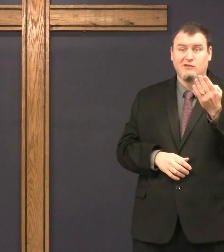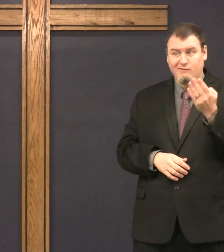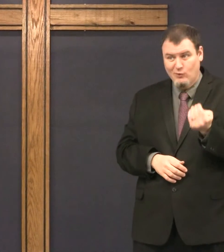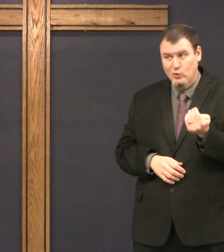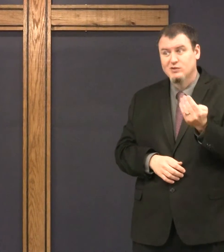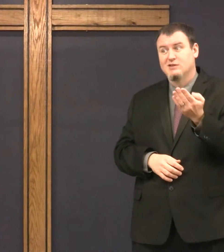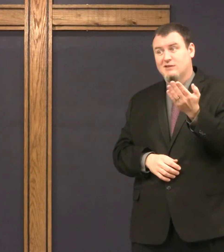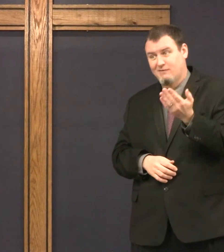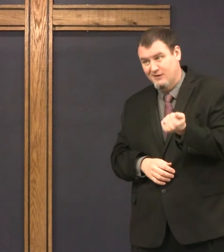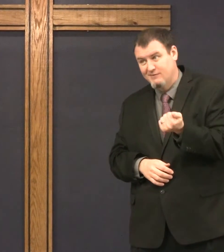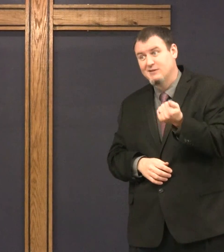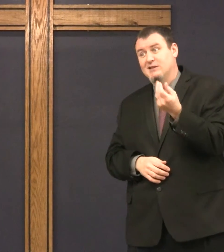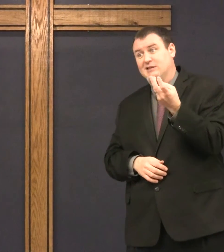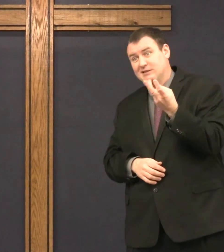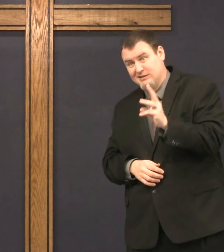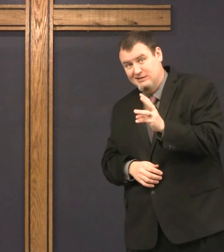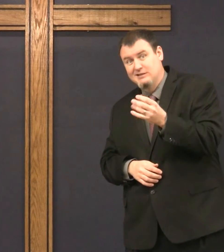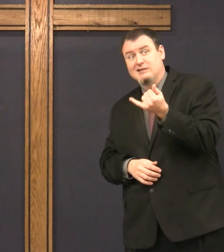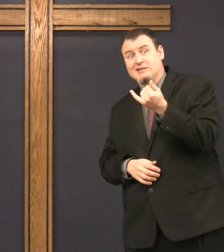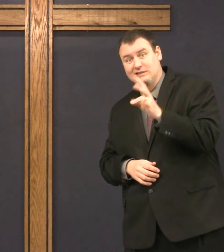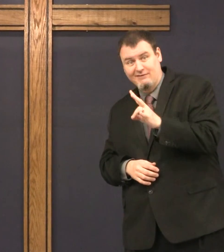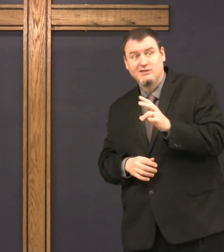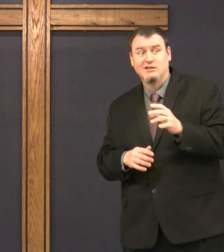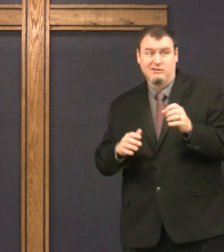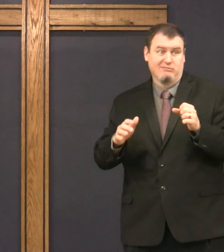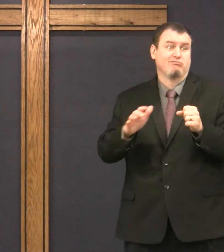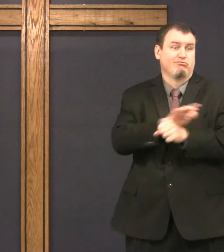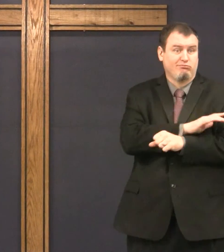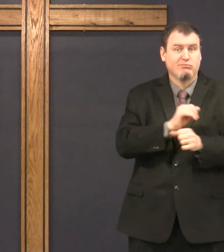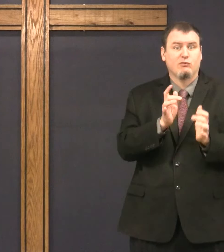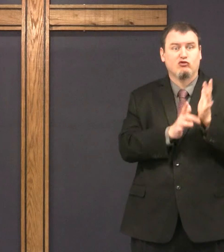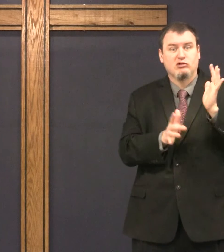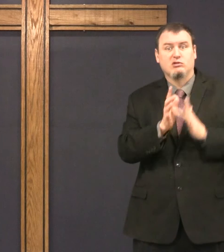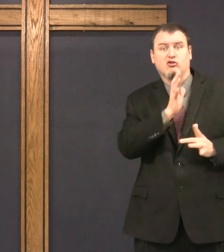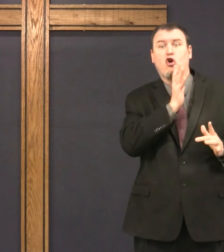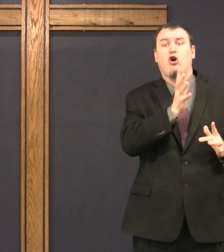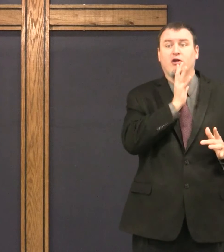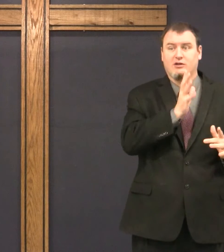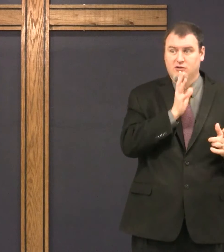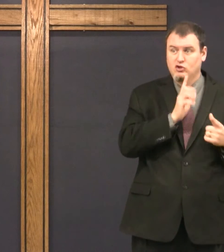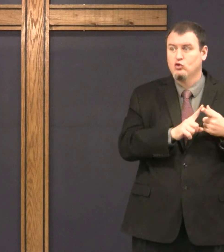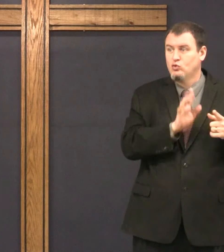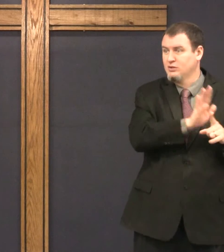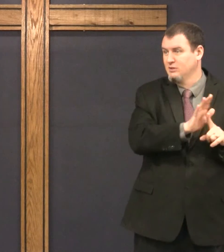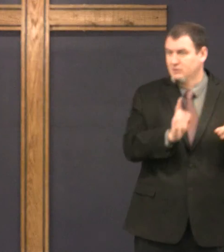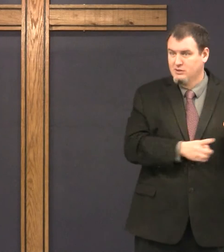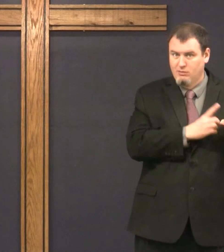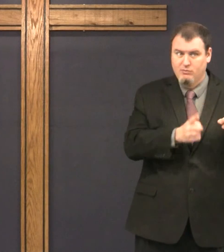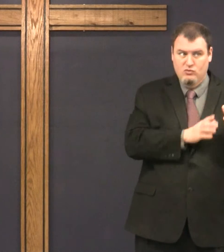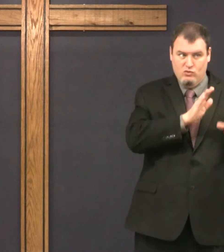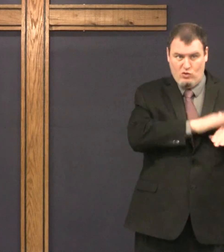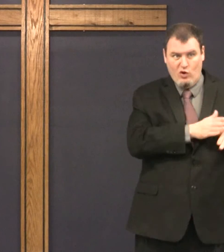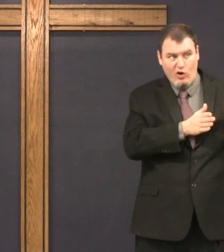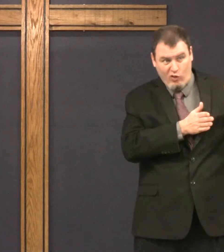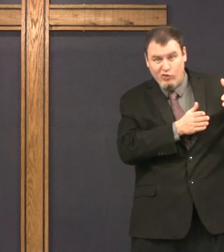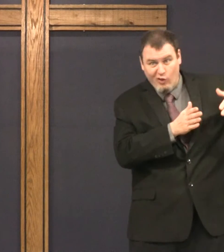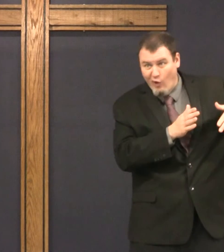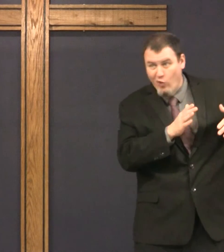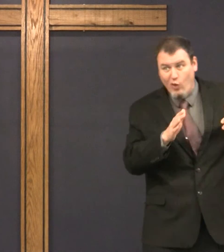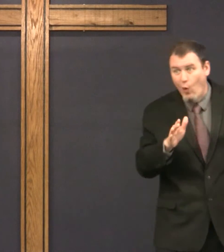John chapter 13, 14, 17, all the way to 17. It's what